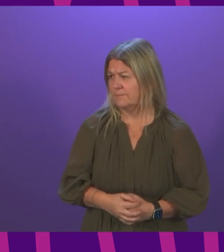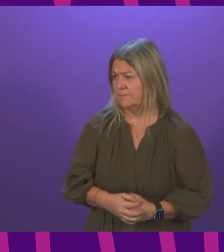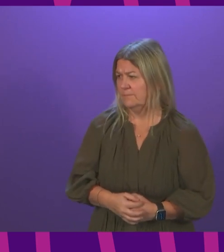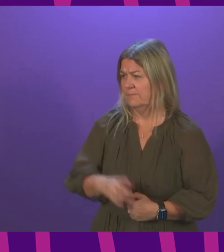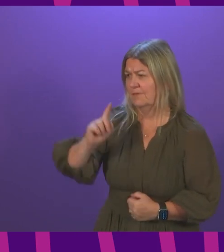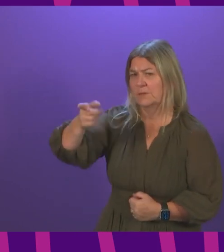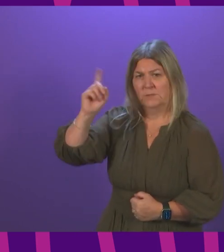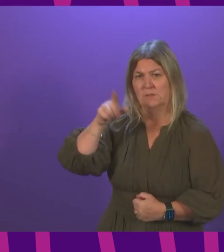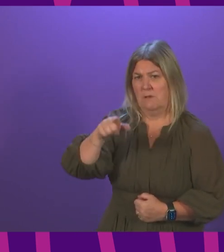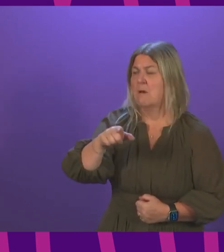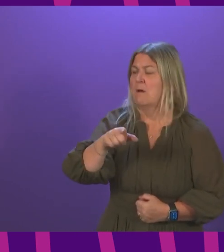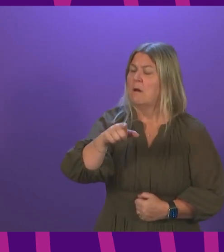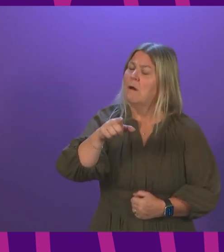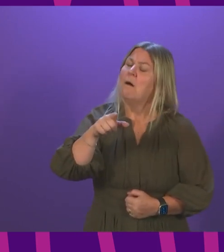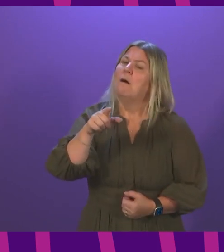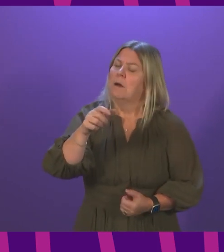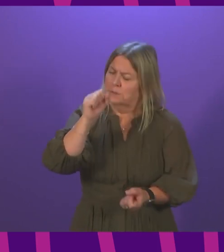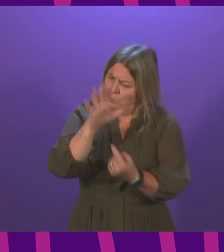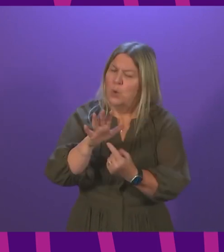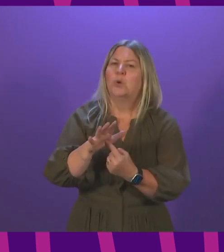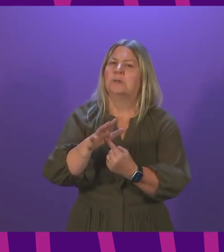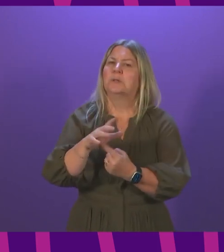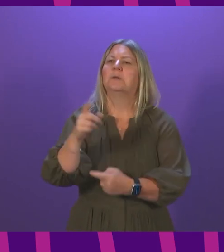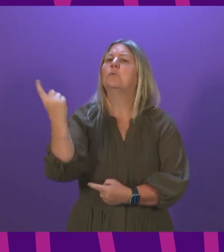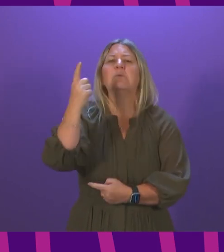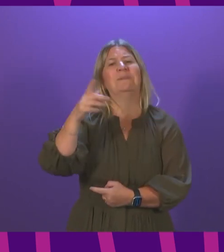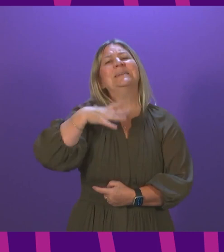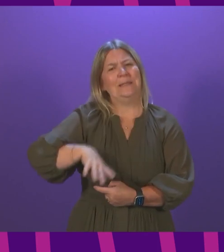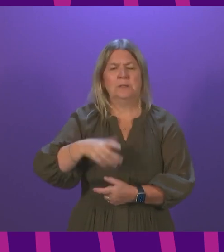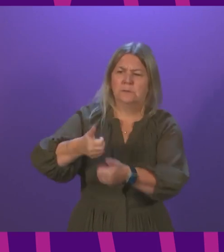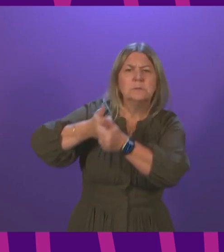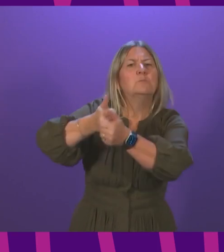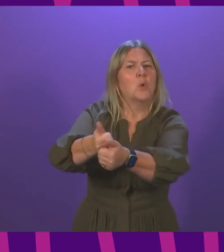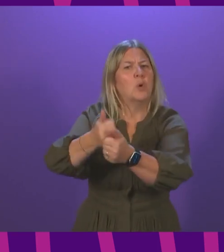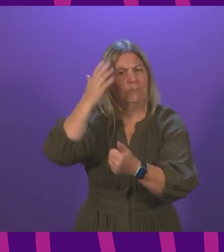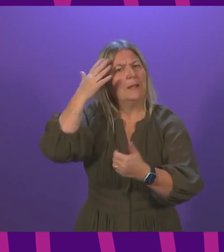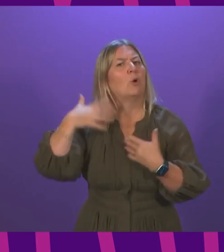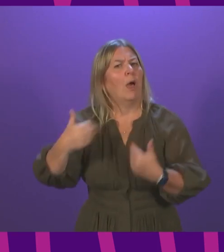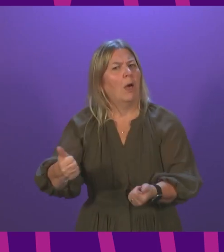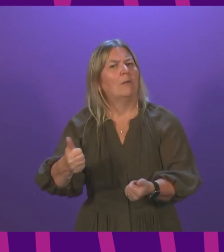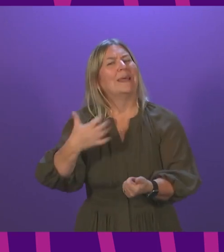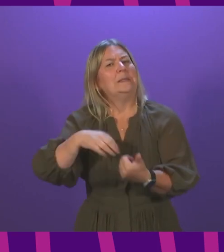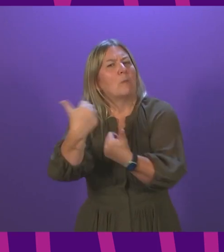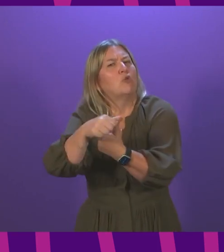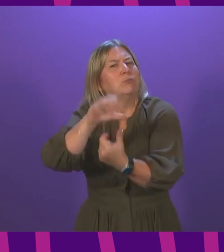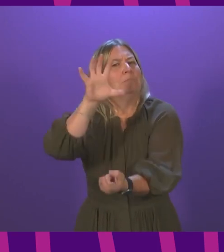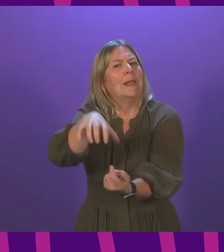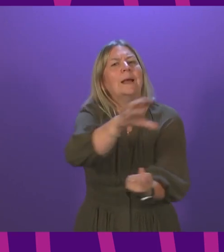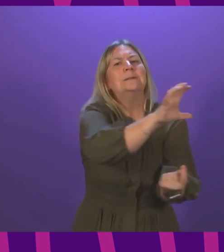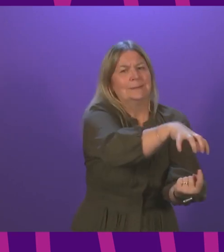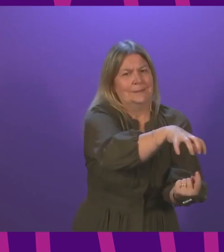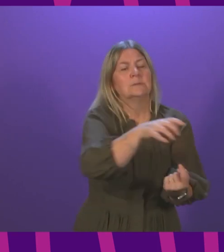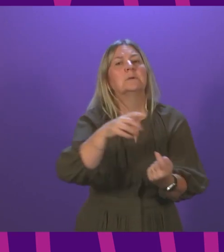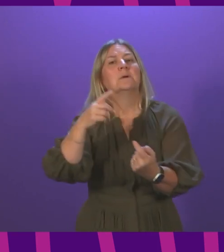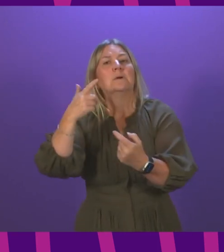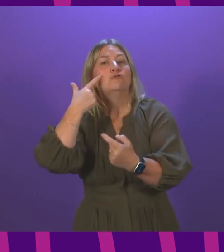treatment gets that treatment in the best possible setting. I think that is particularly important when we talking about children and adolescents.